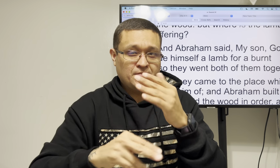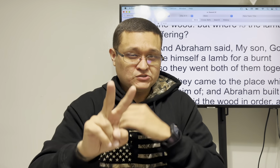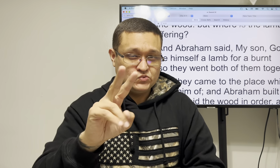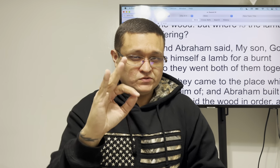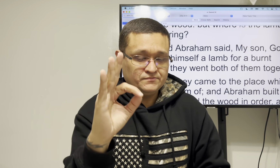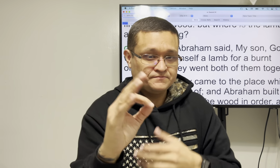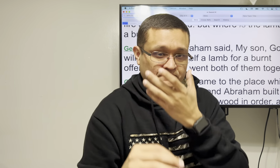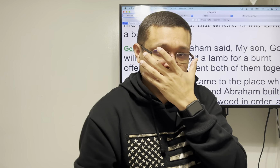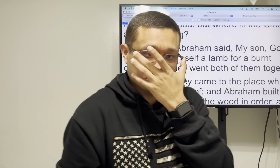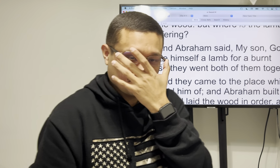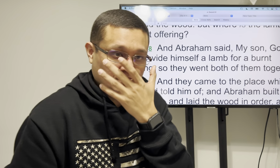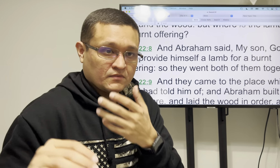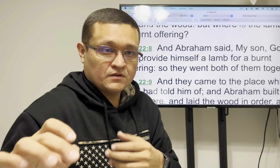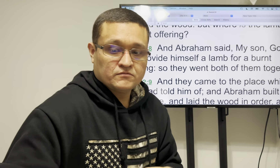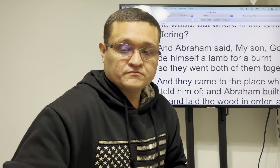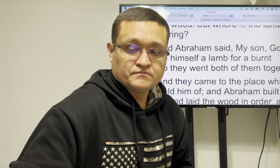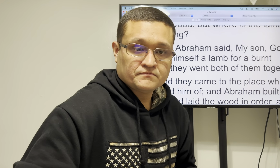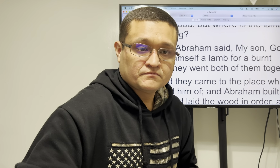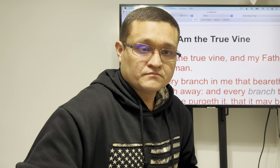watch that one first and then come back to this one